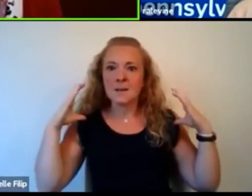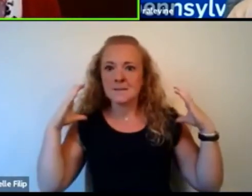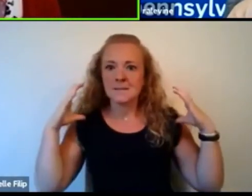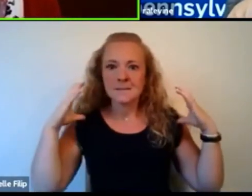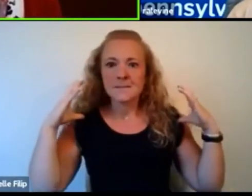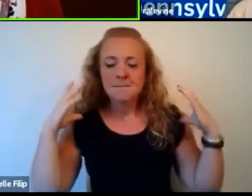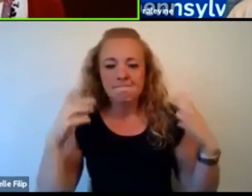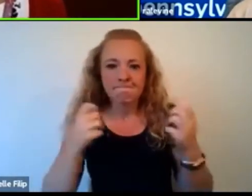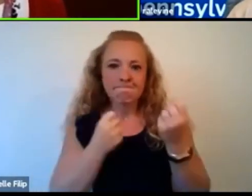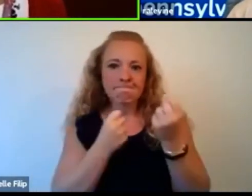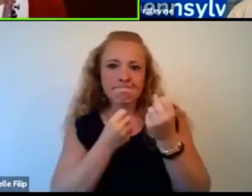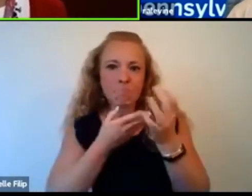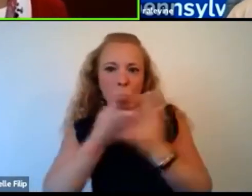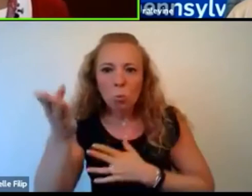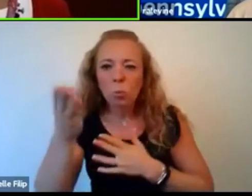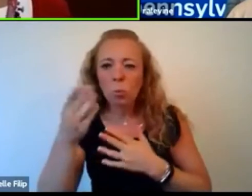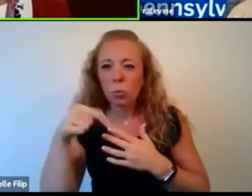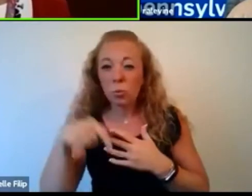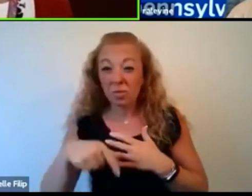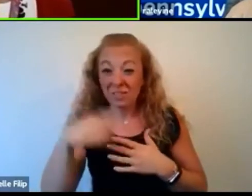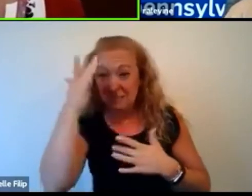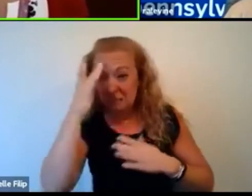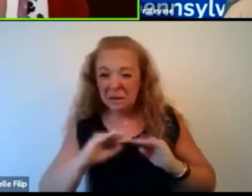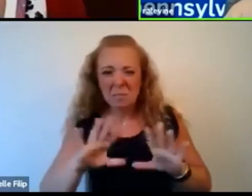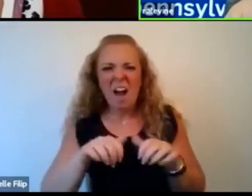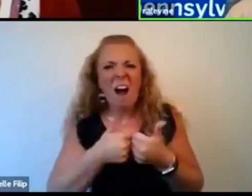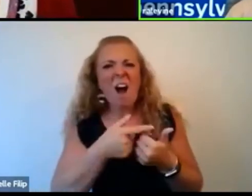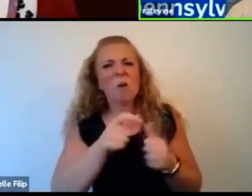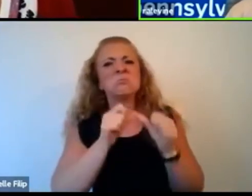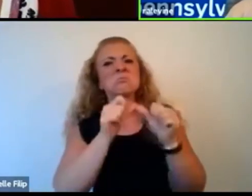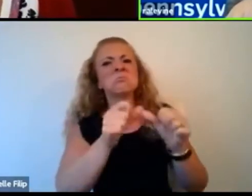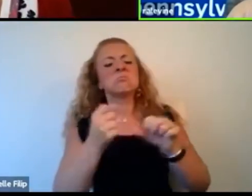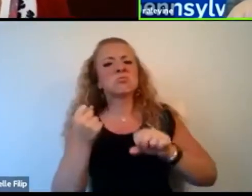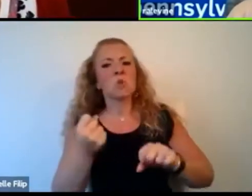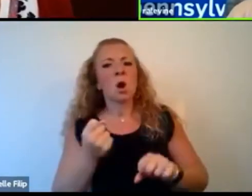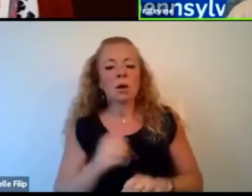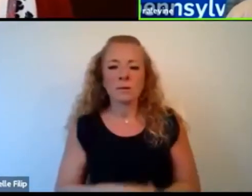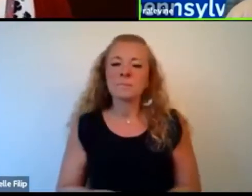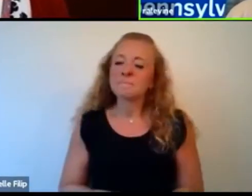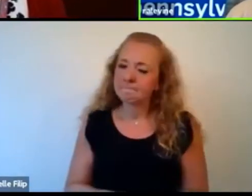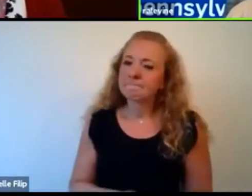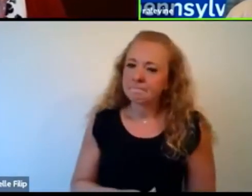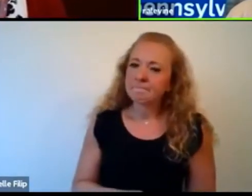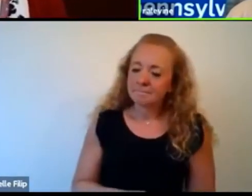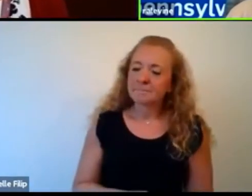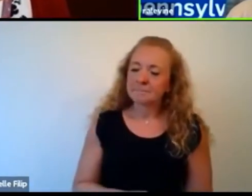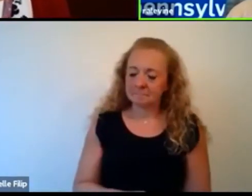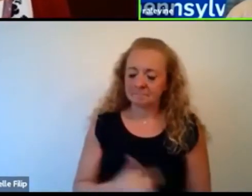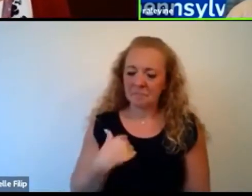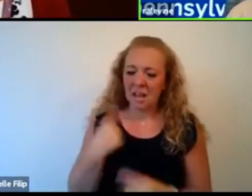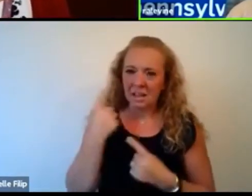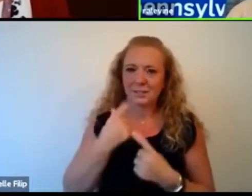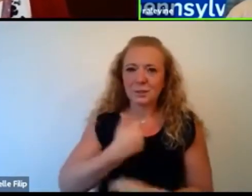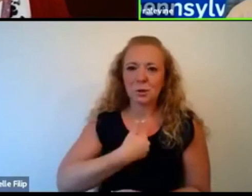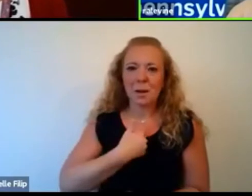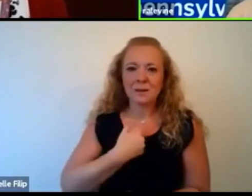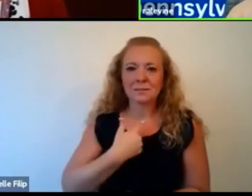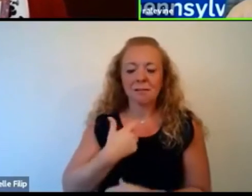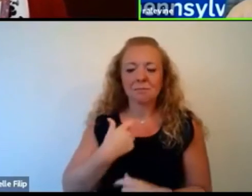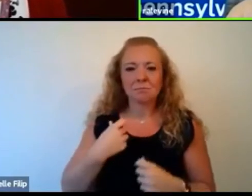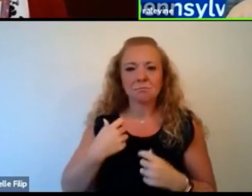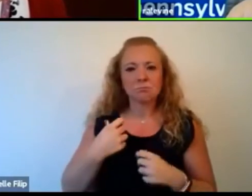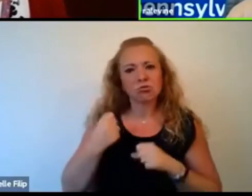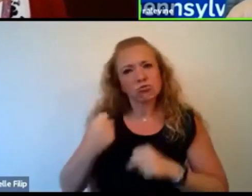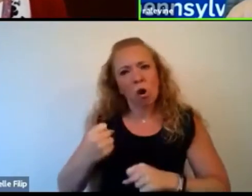this thing. How do you find the strength to do that? Well, I mean, I do consider myself a strong and resilient person. And of course,